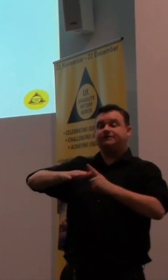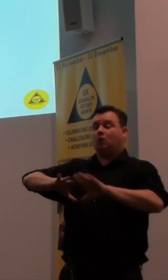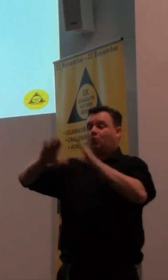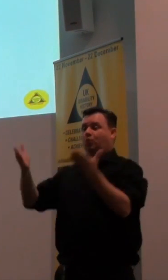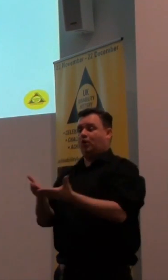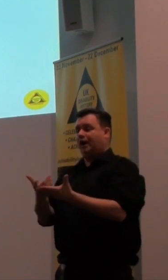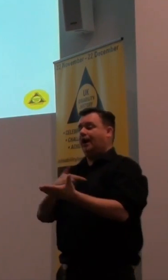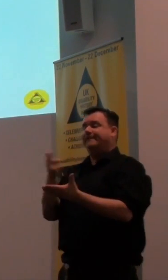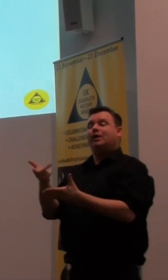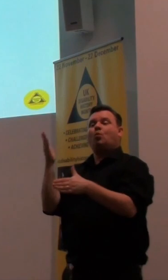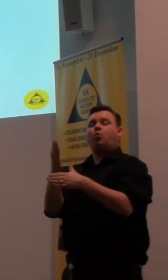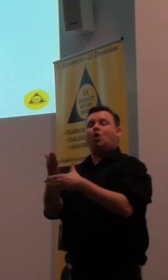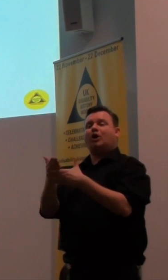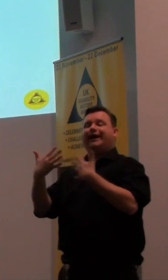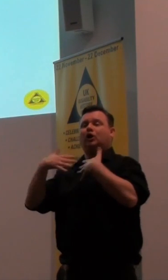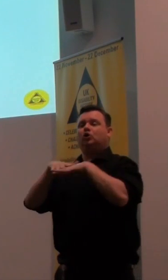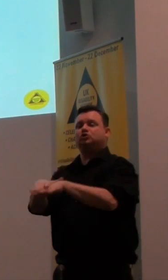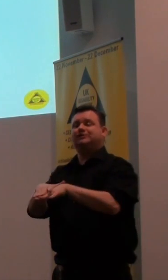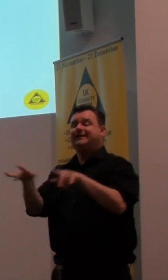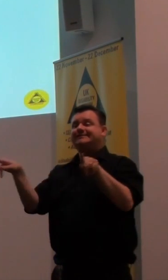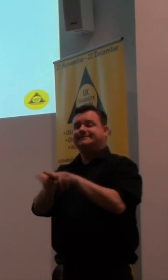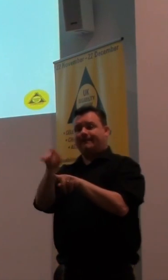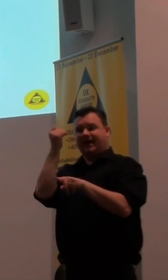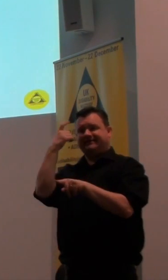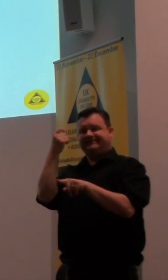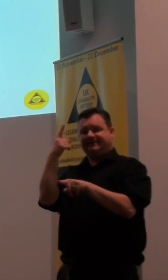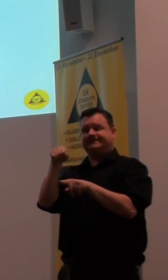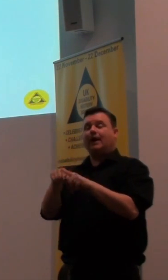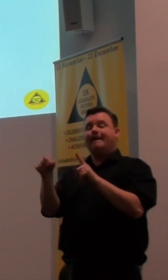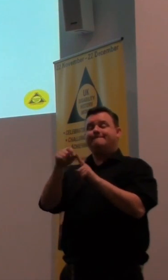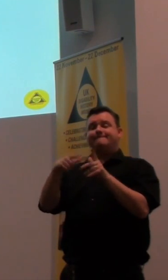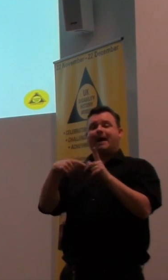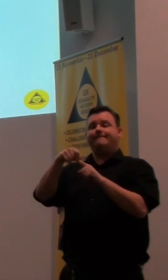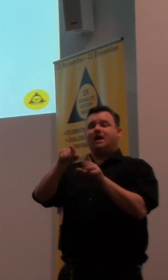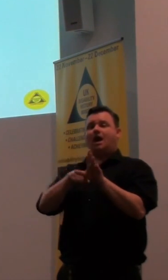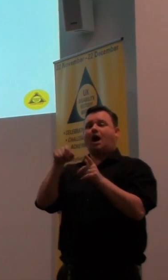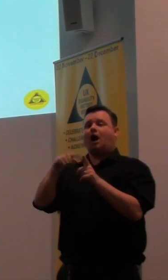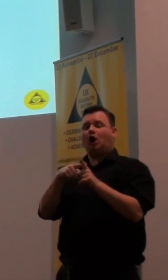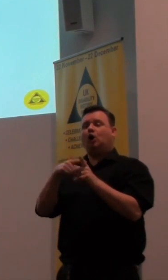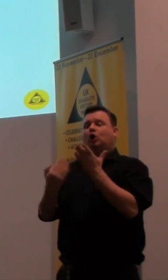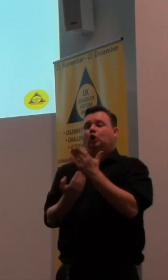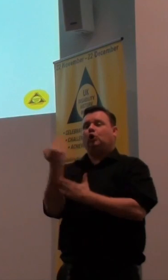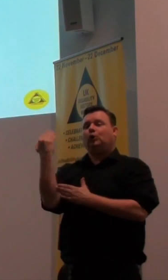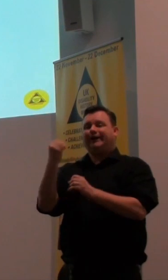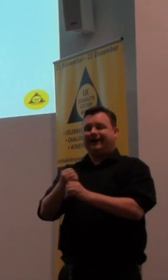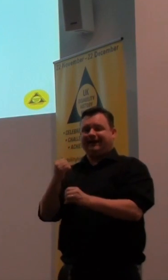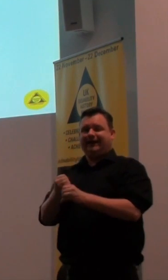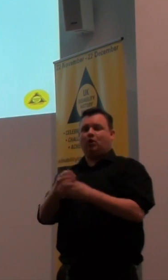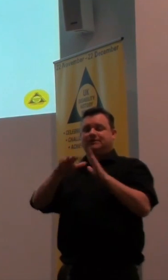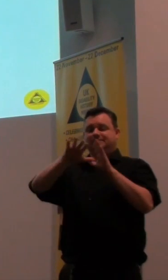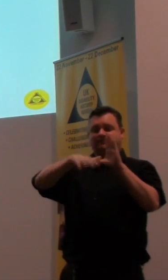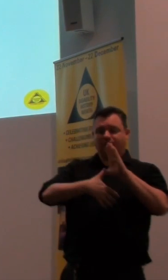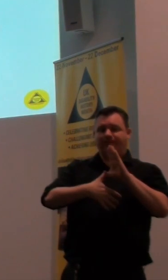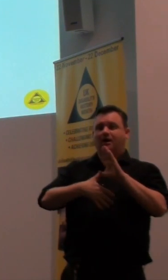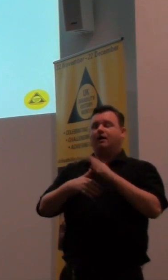Where I've done work on inclusion, I've found the same ideas, whether it be in Papua New Guinea, Africa or India, or indeed South America.